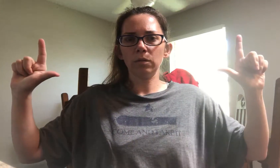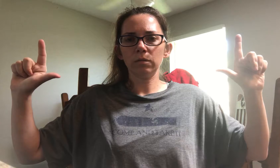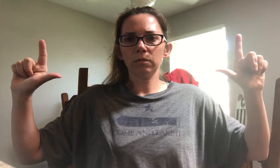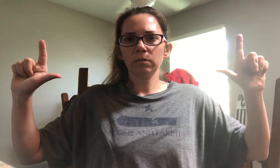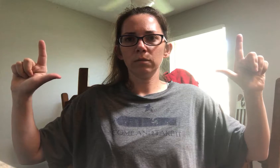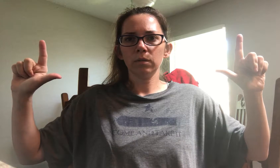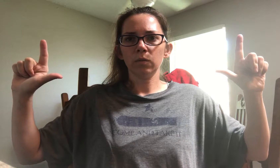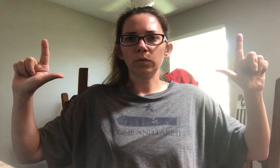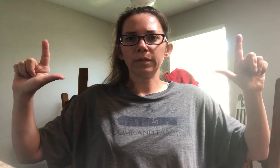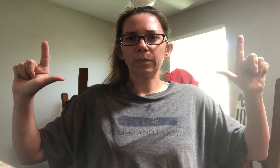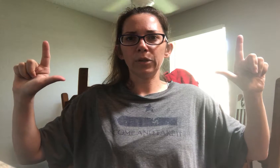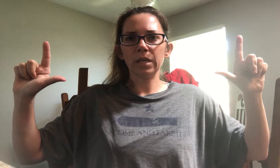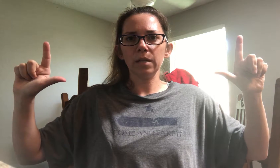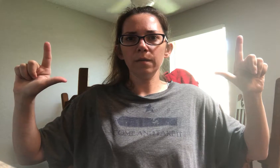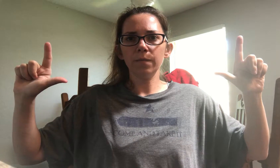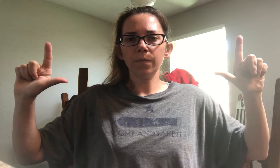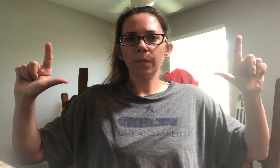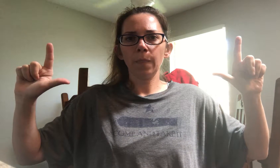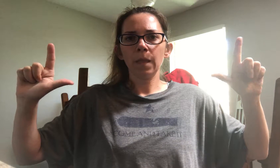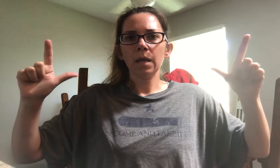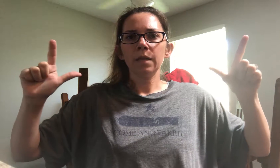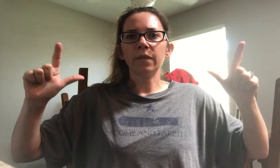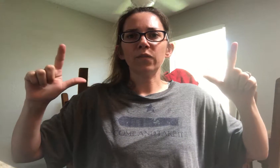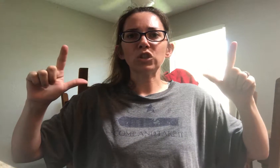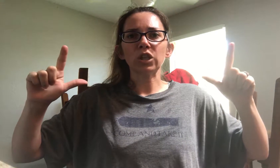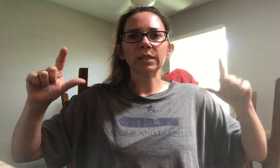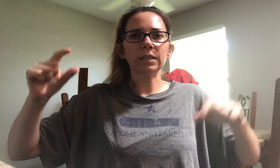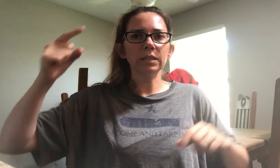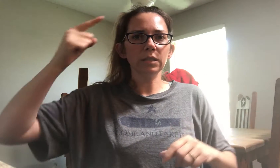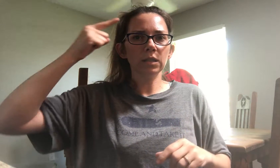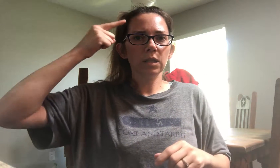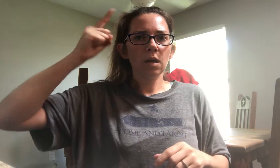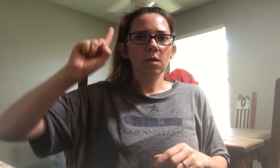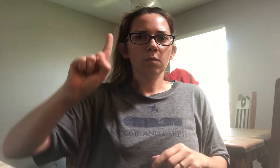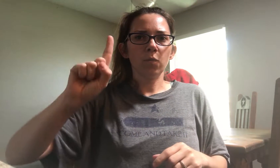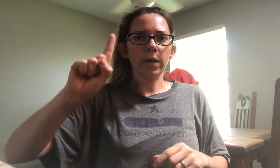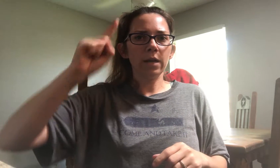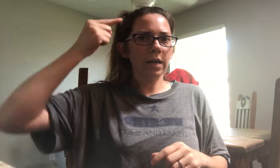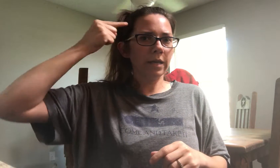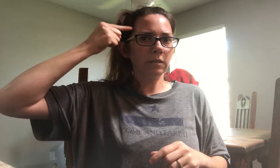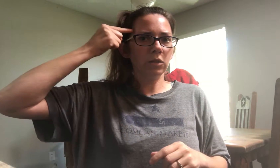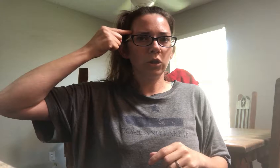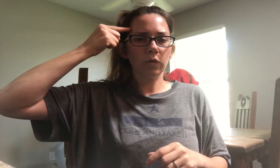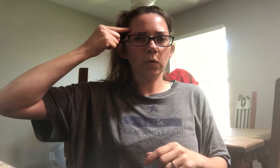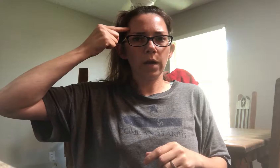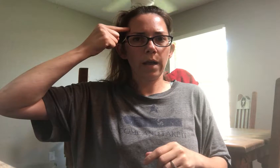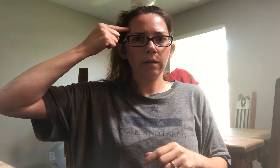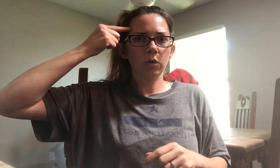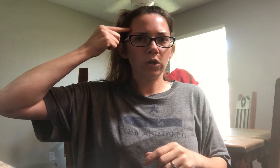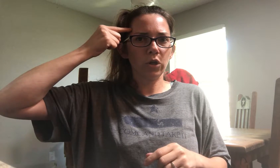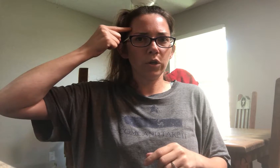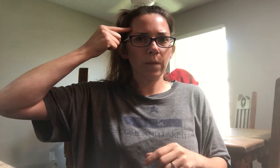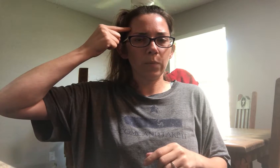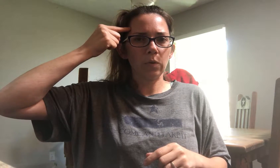with liberty. Then for justice, point your hand to your forehead or to your temple.